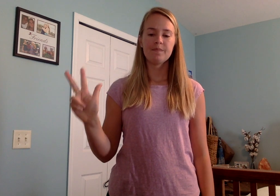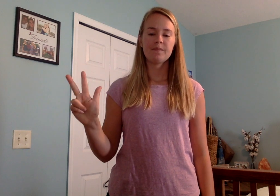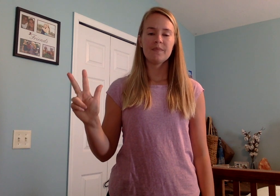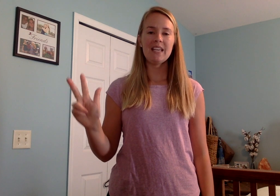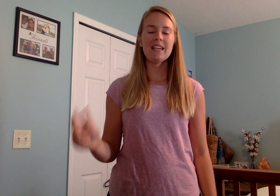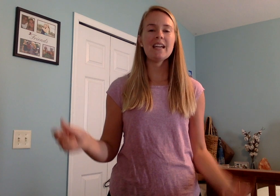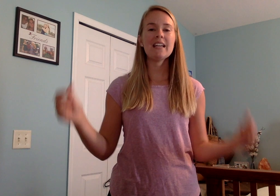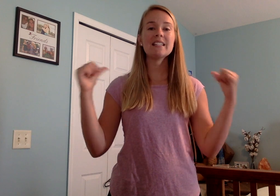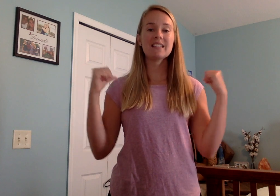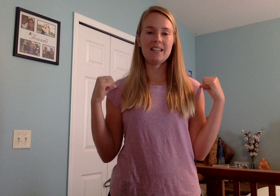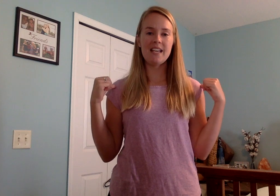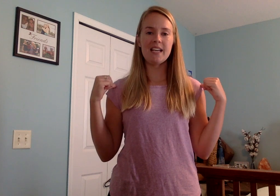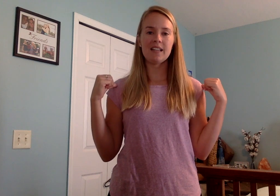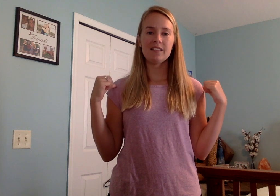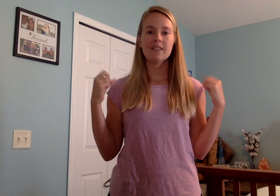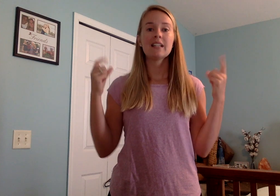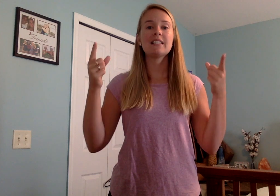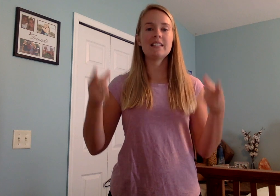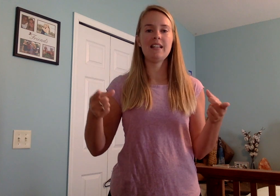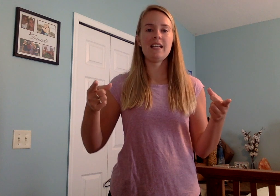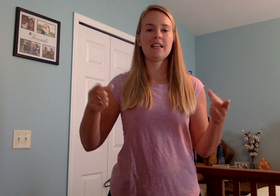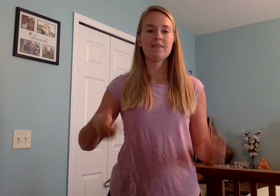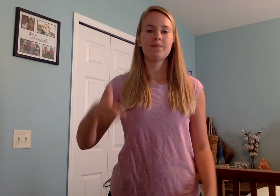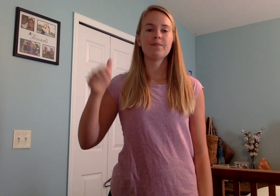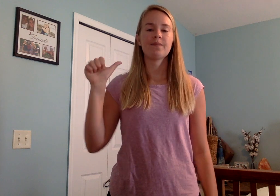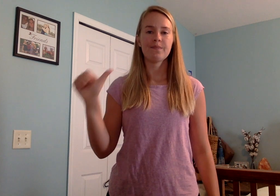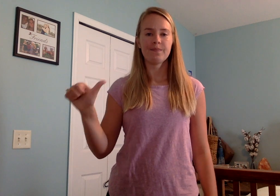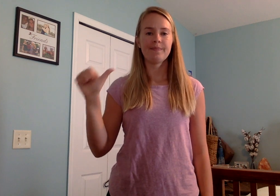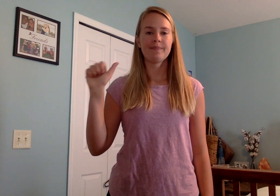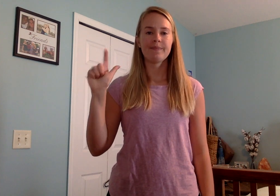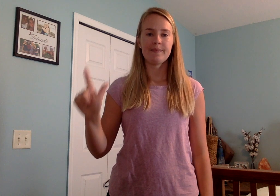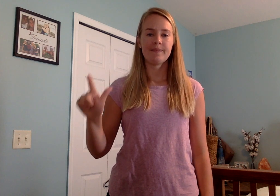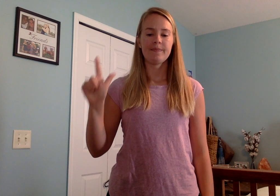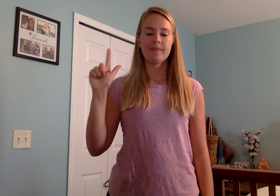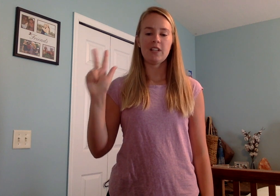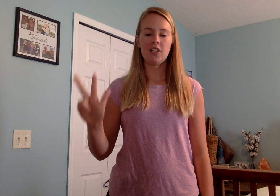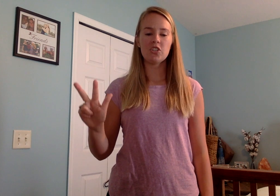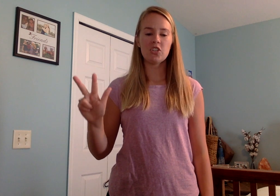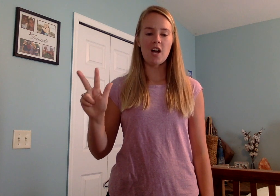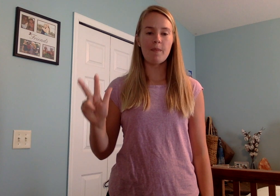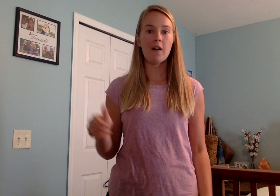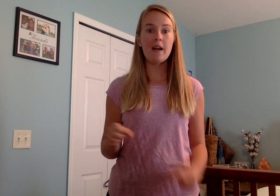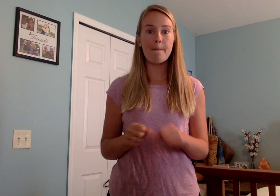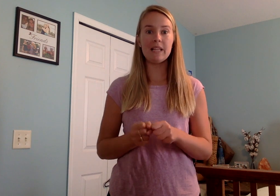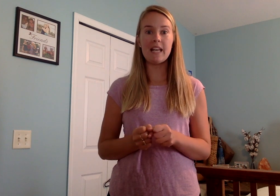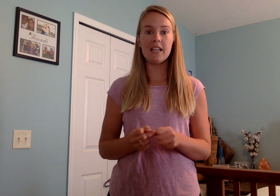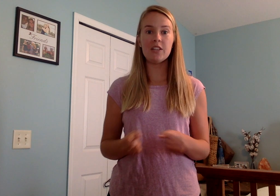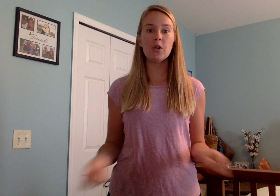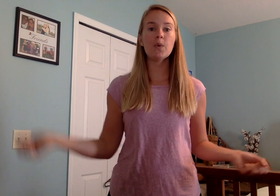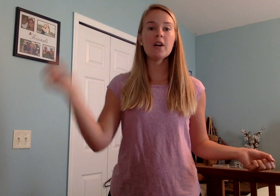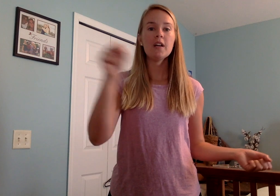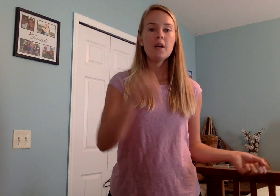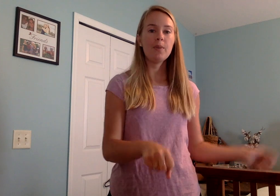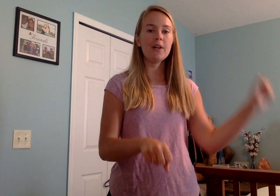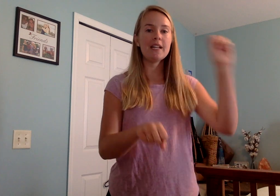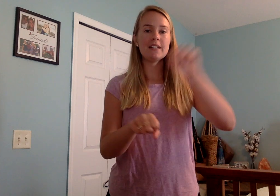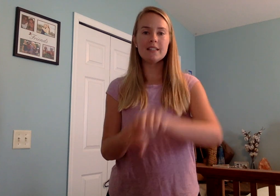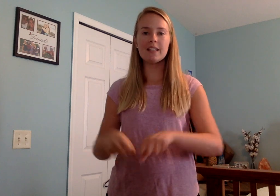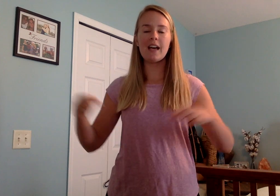And sneak, sneak. Good job. All right, blending the word, put it together.